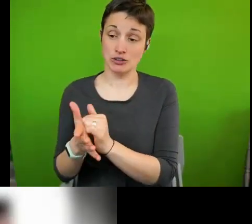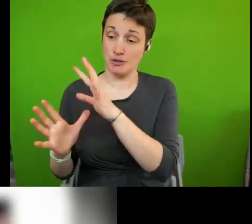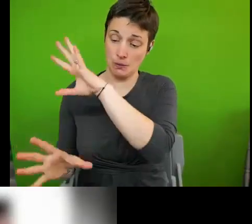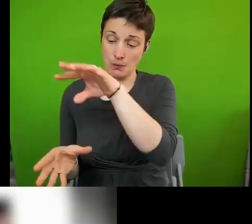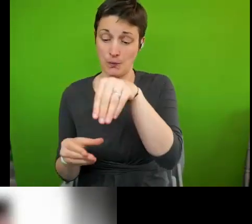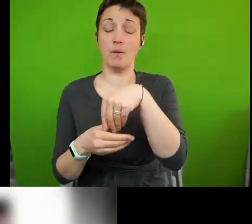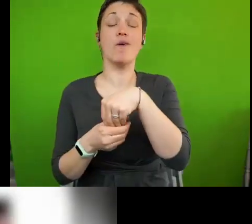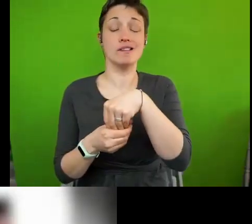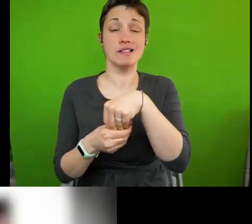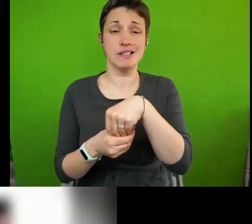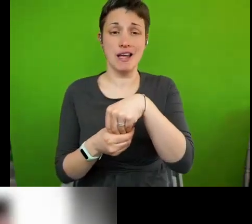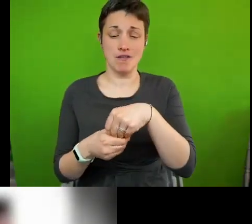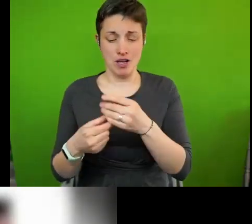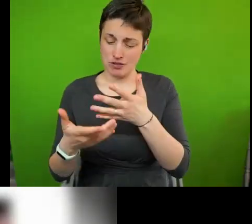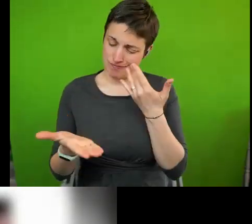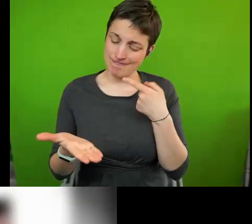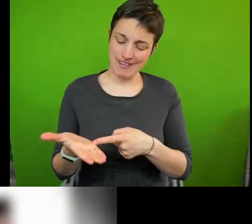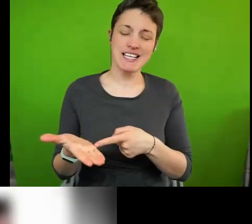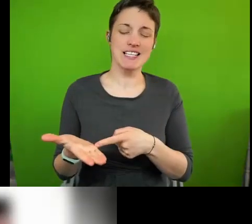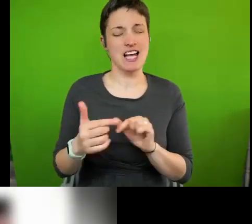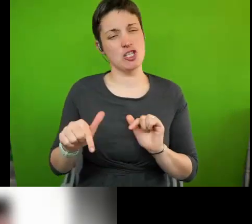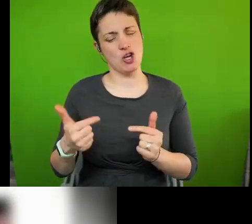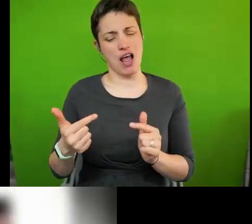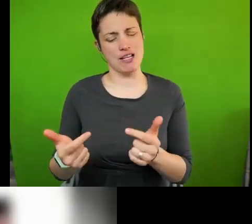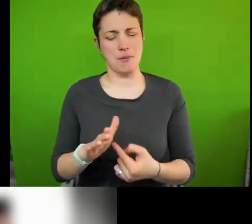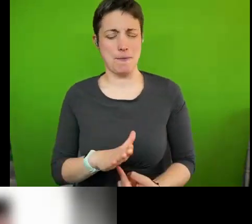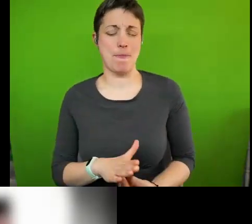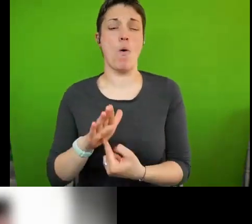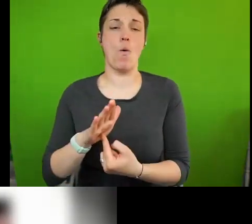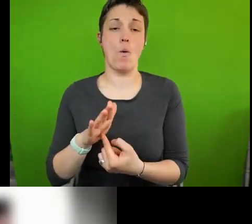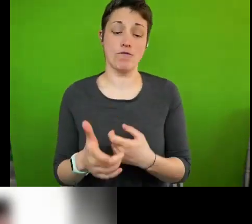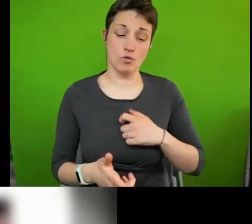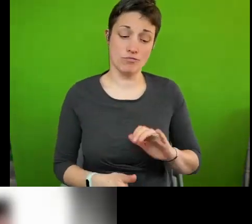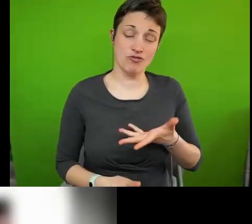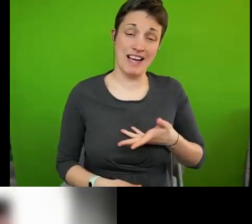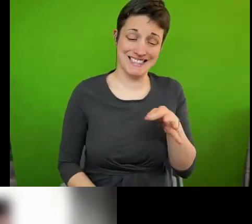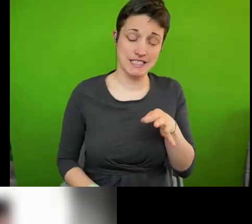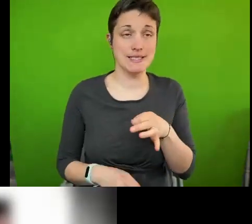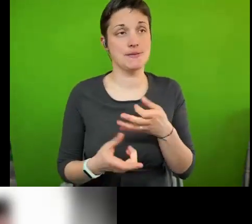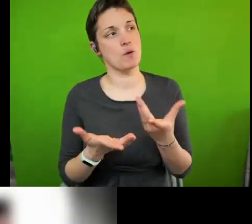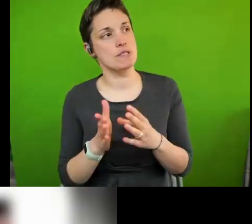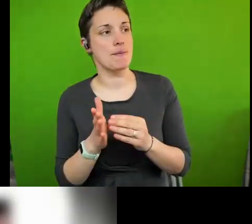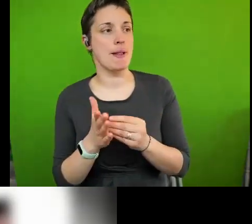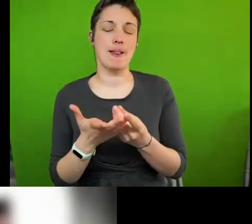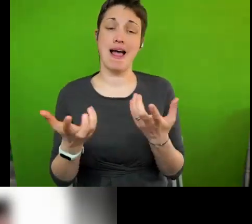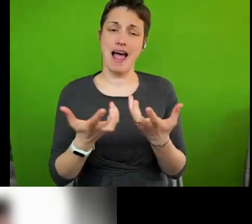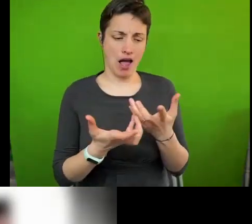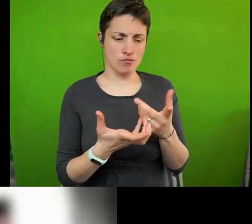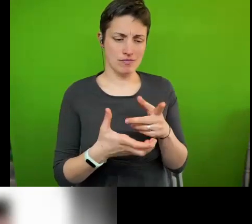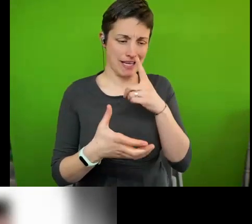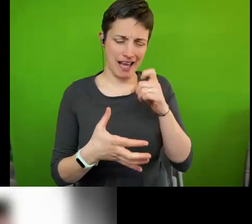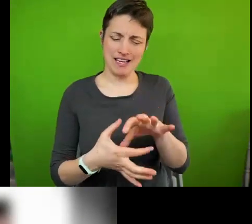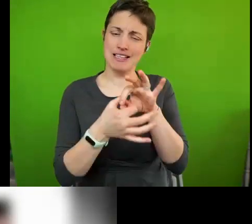looked at important challenges facing human rights cities, such as how to link cities to global